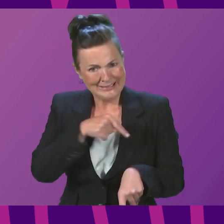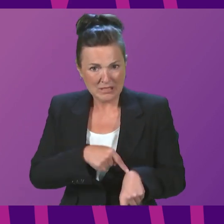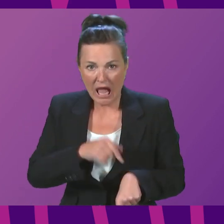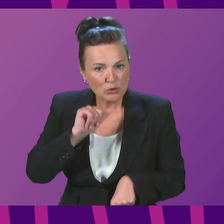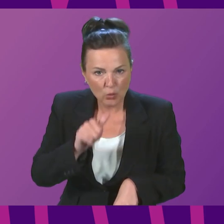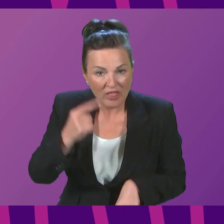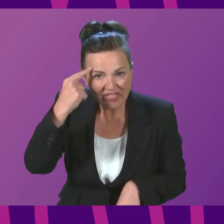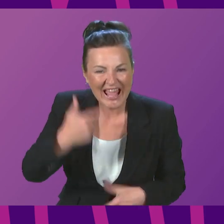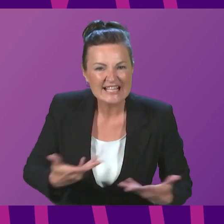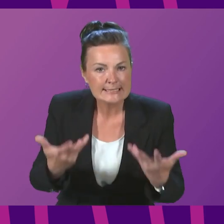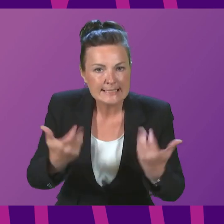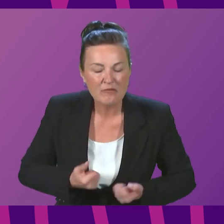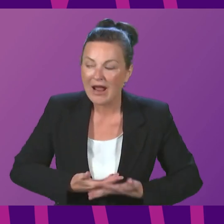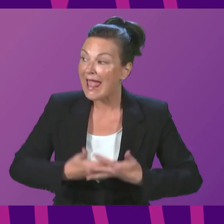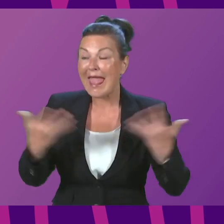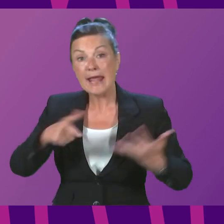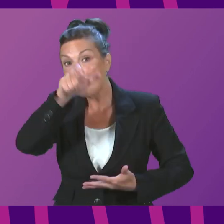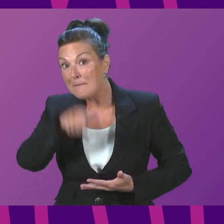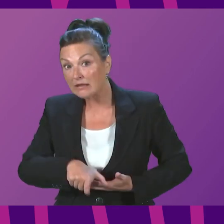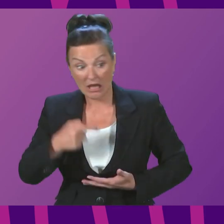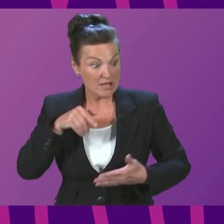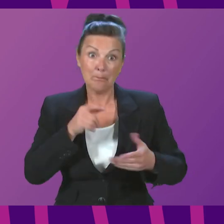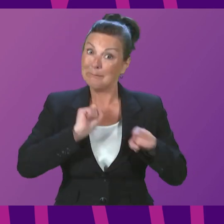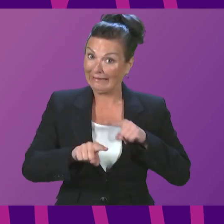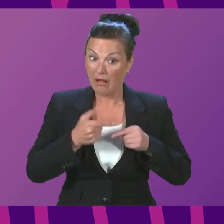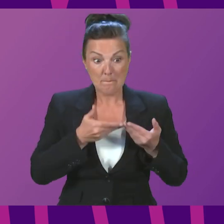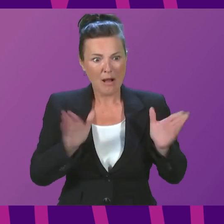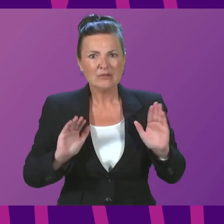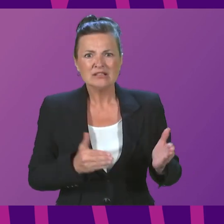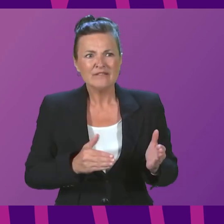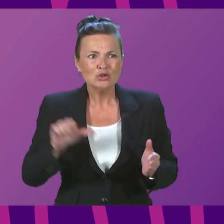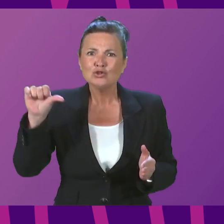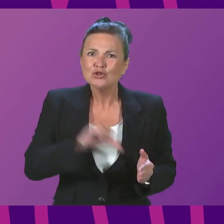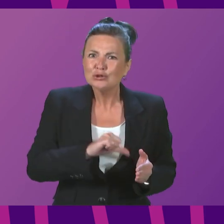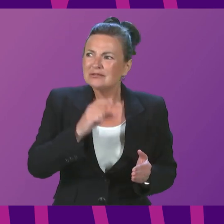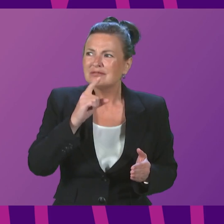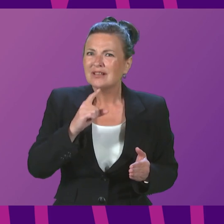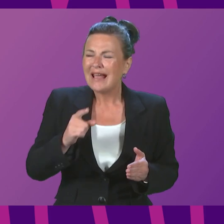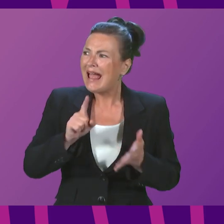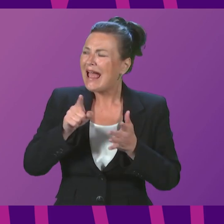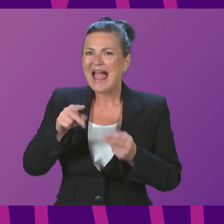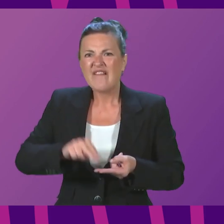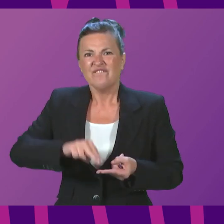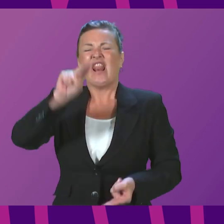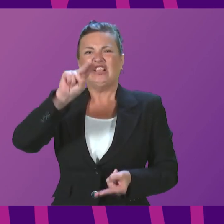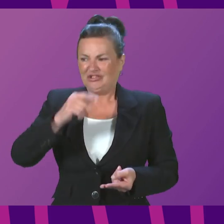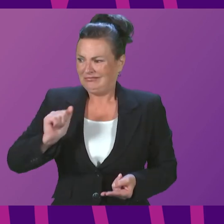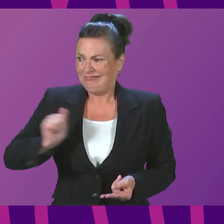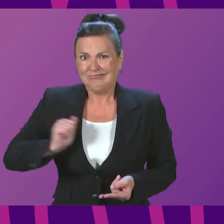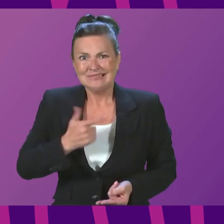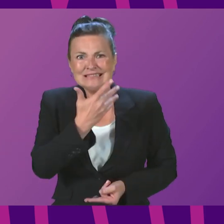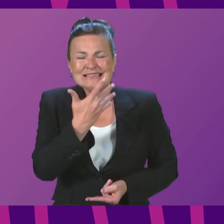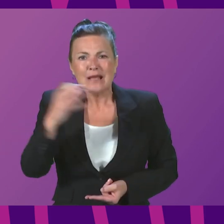anybody, particularly those in any of our public services, to be dealing with a situation where inflation is almost at 10%.